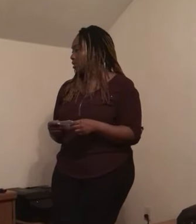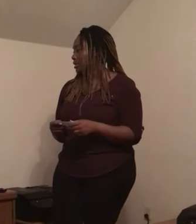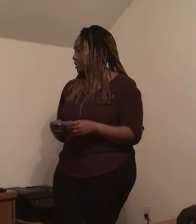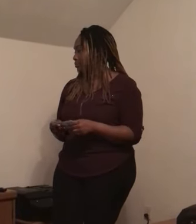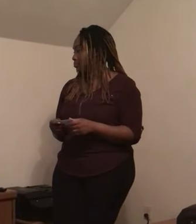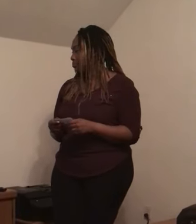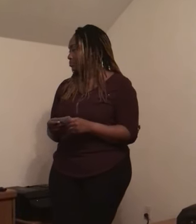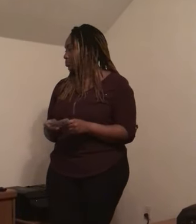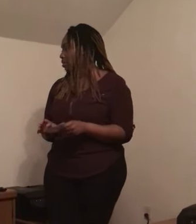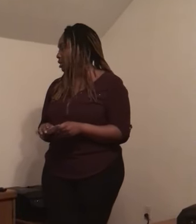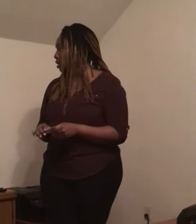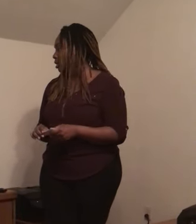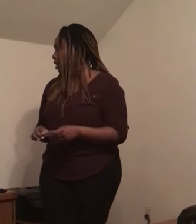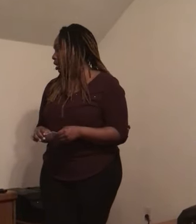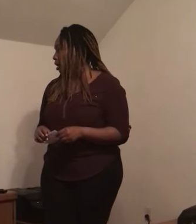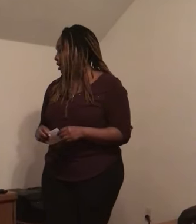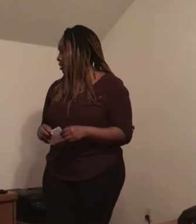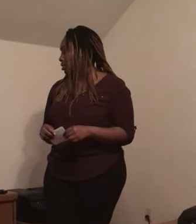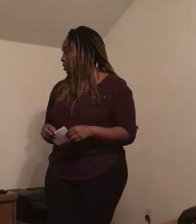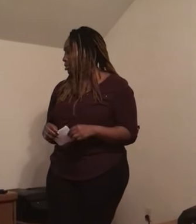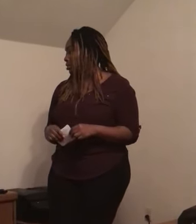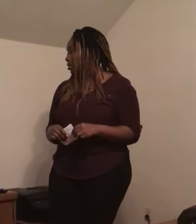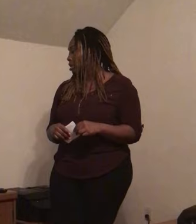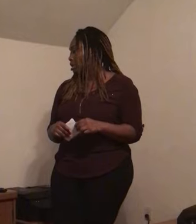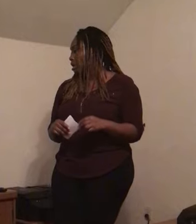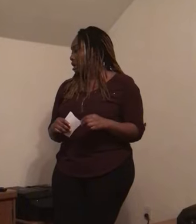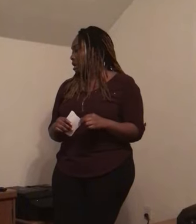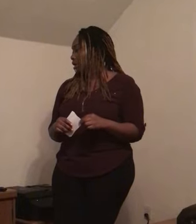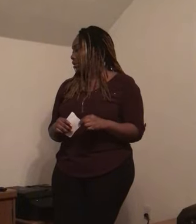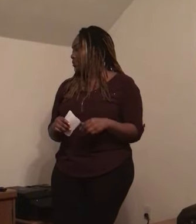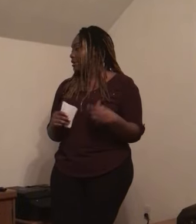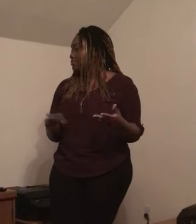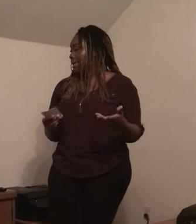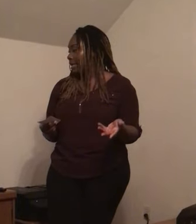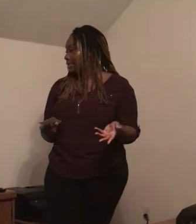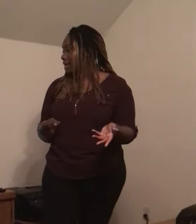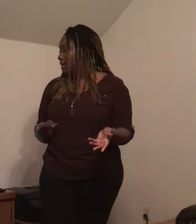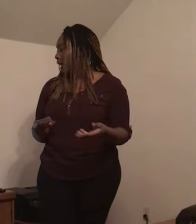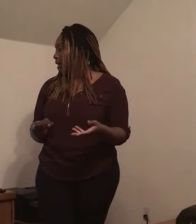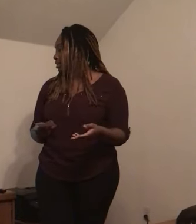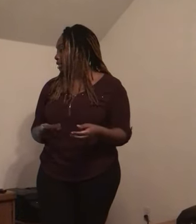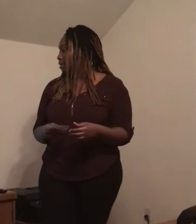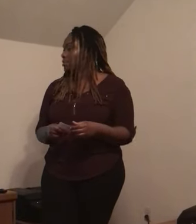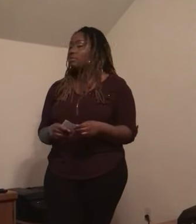America. Also, if mandated, ASL,